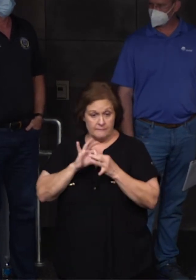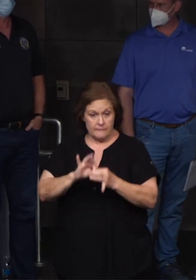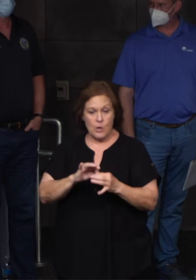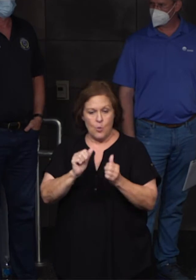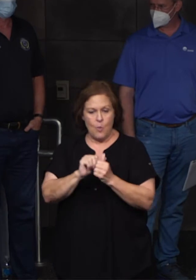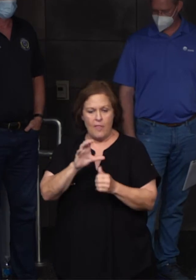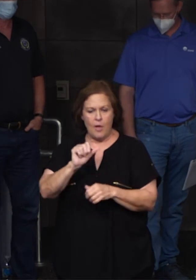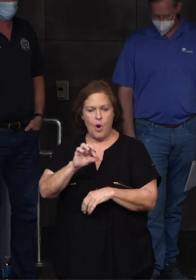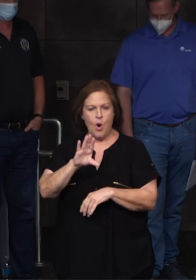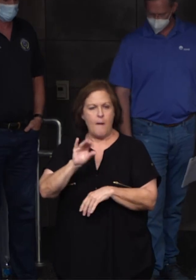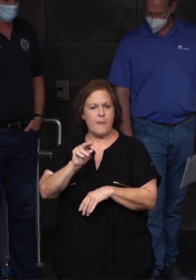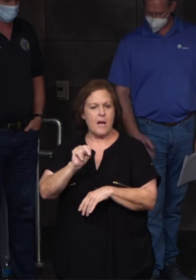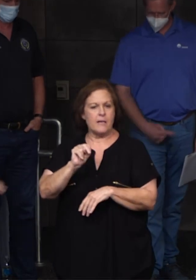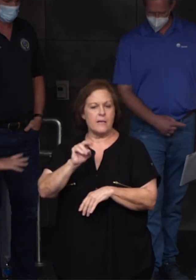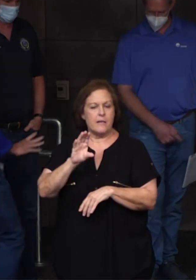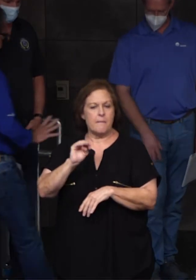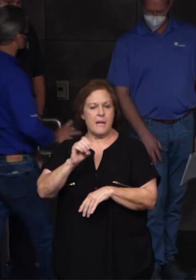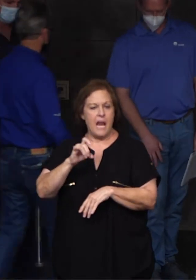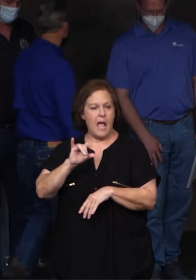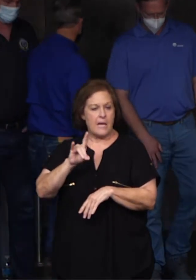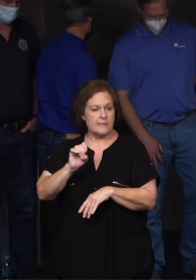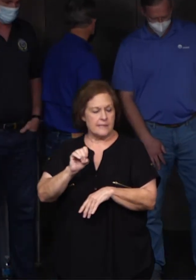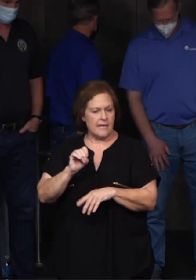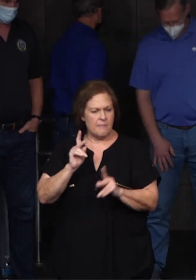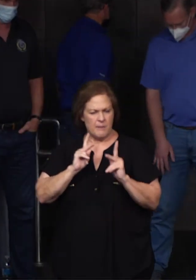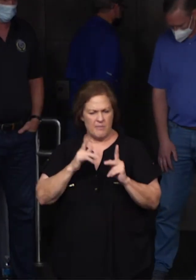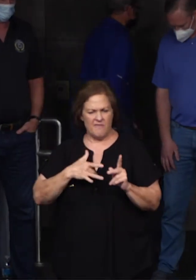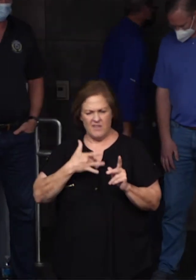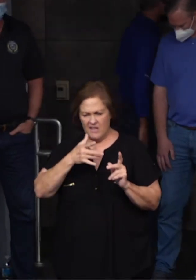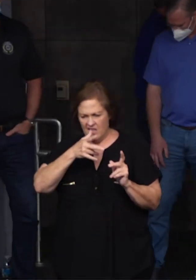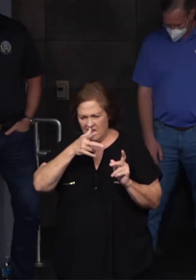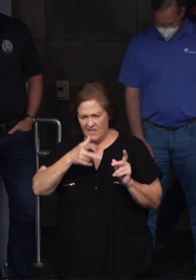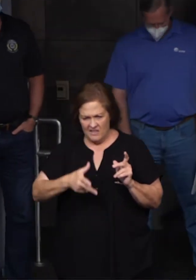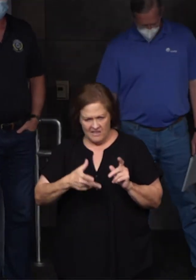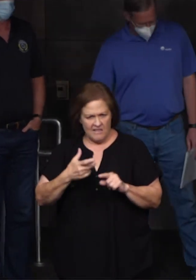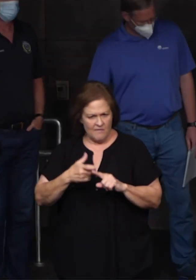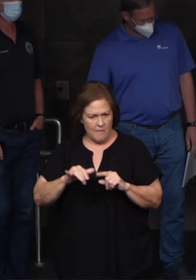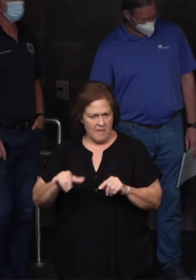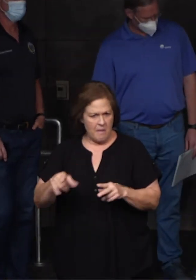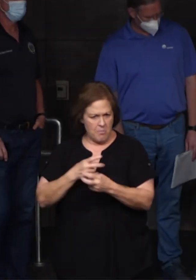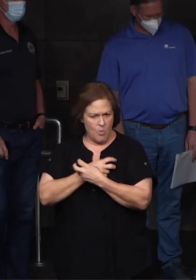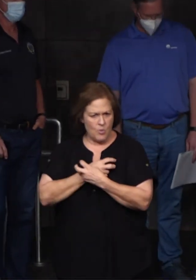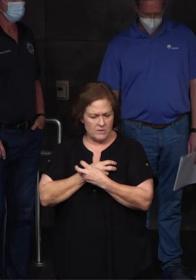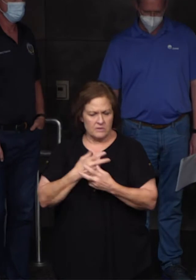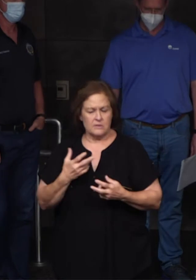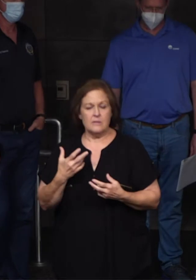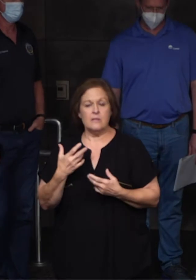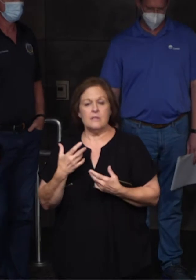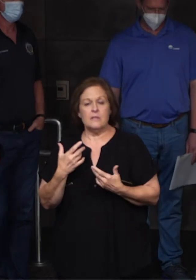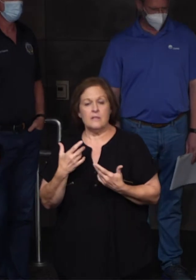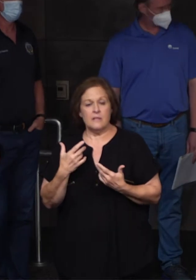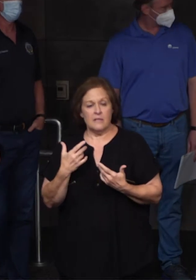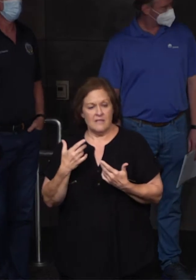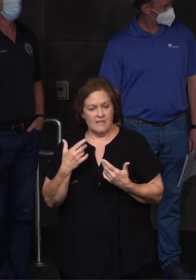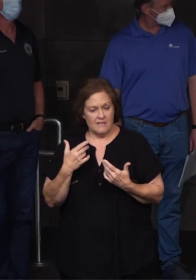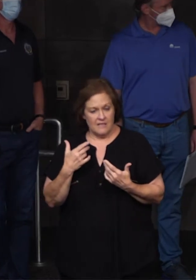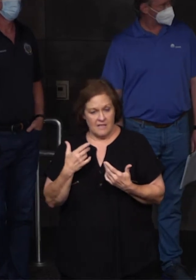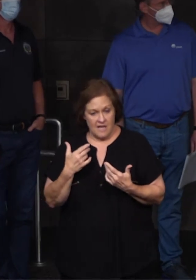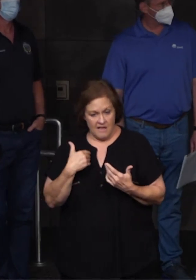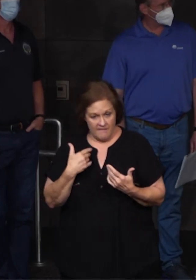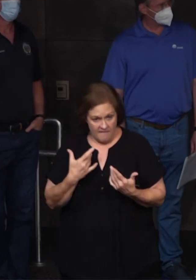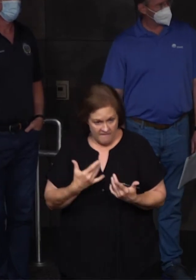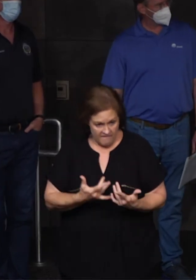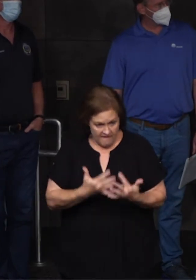monoxide detectors or people feeling ill from carbon monoxide poisoning. We have had a fire